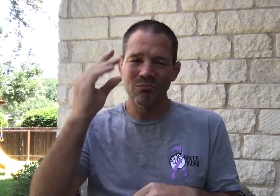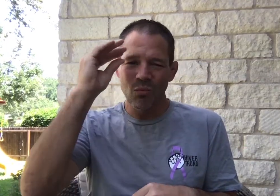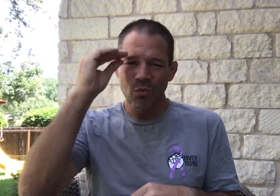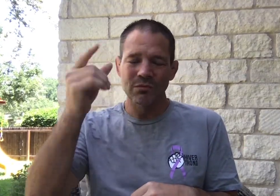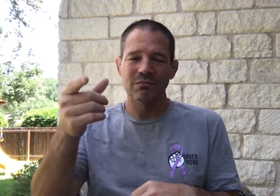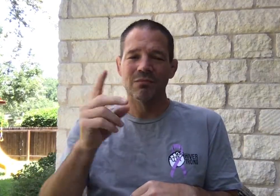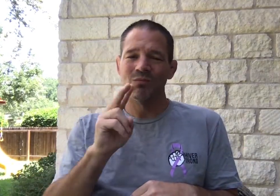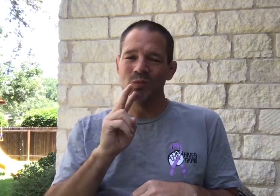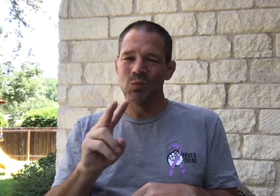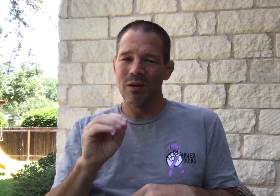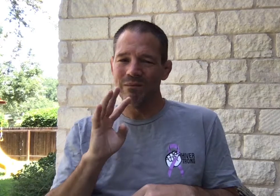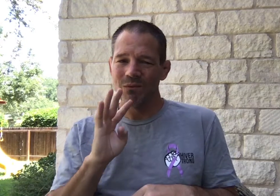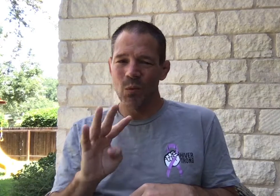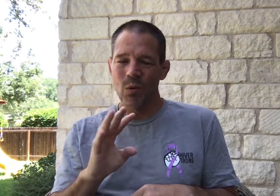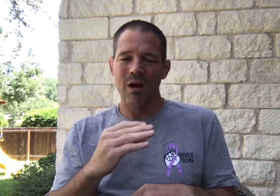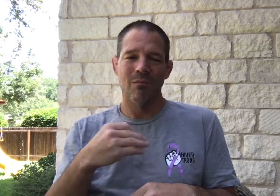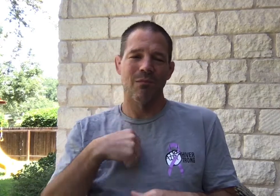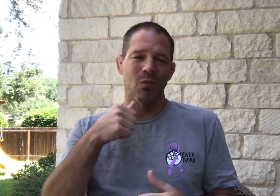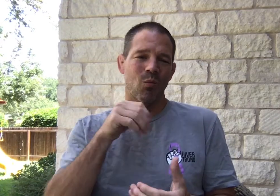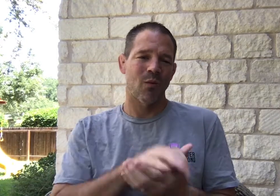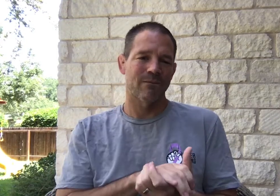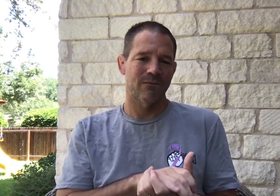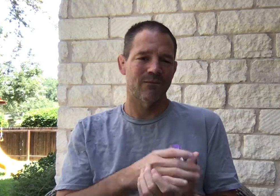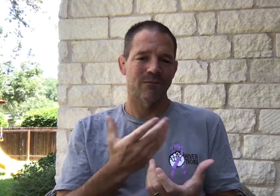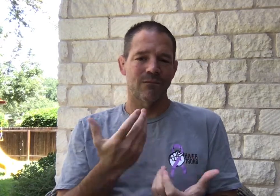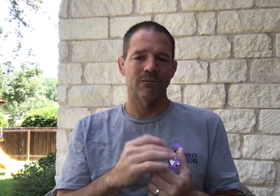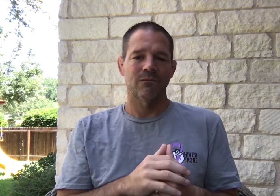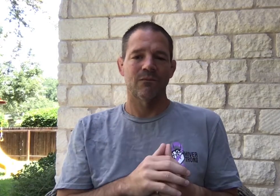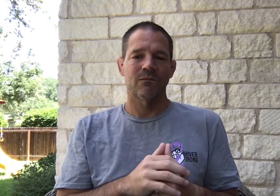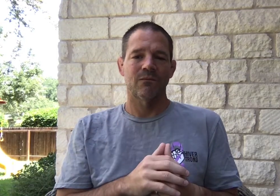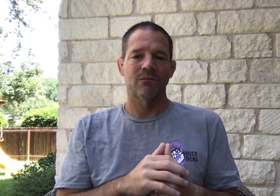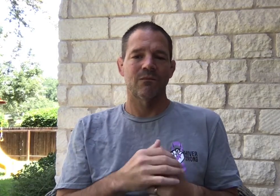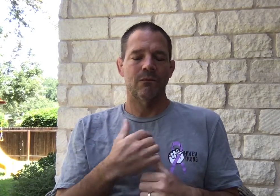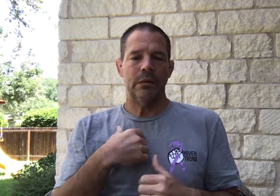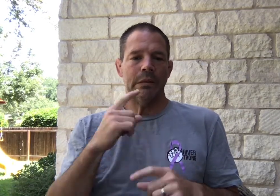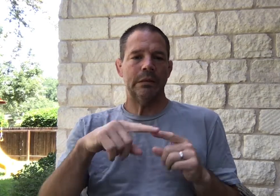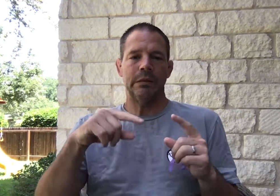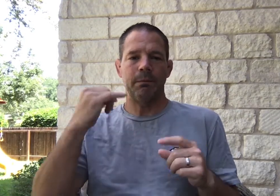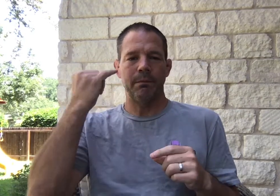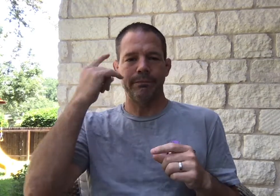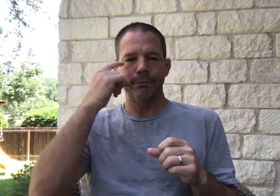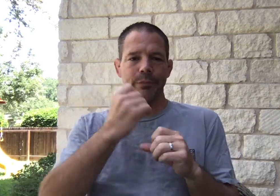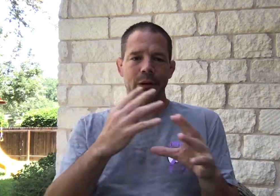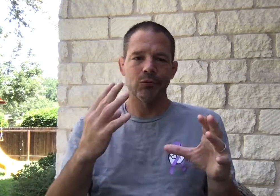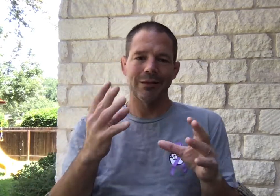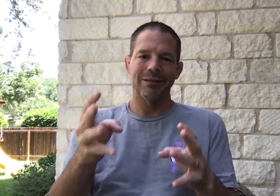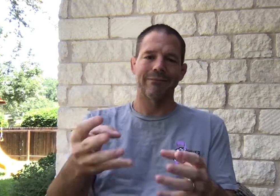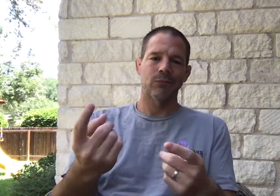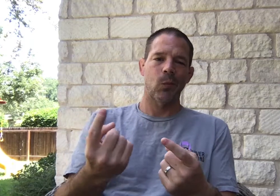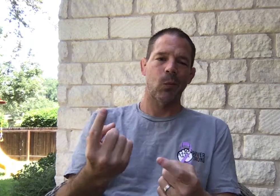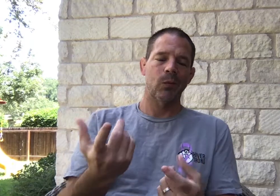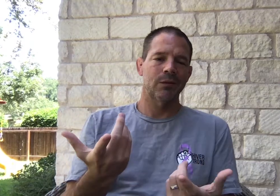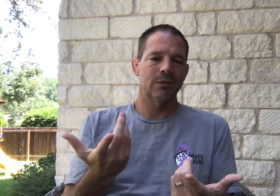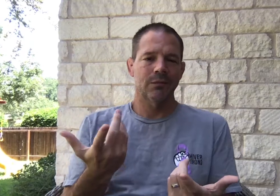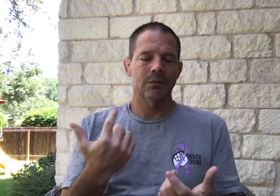two boys, who are two and four, and my wife. I can't imagine leaving them alone.